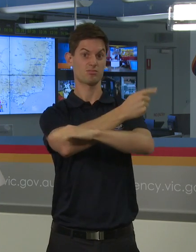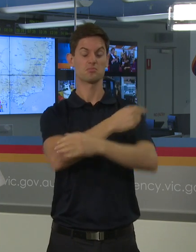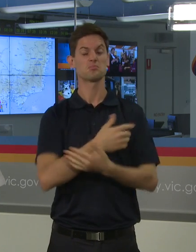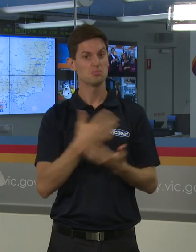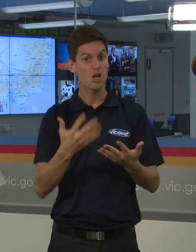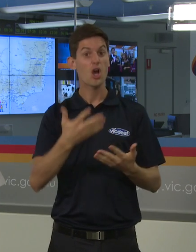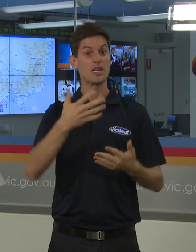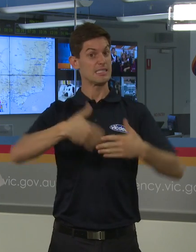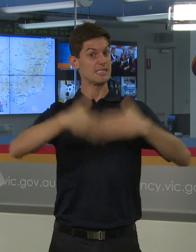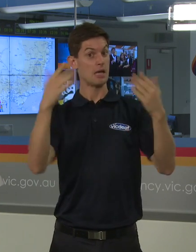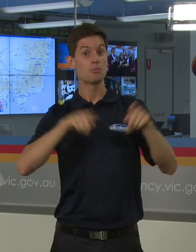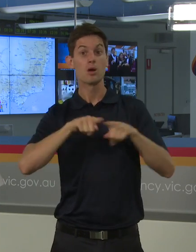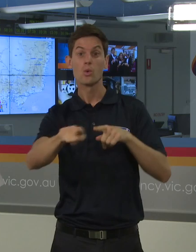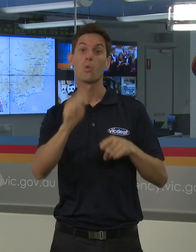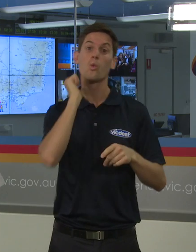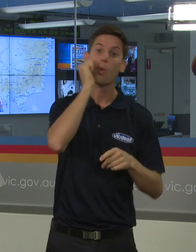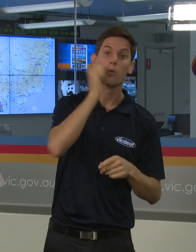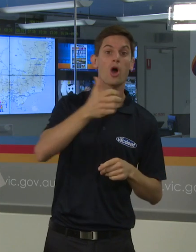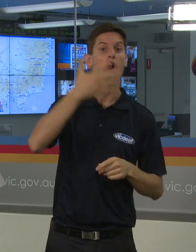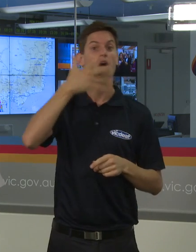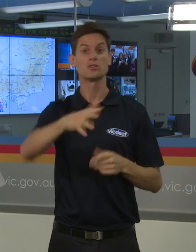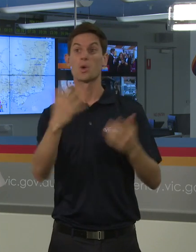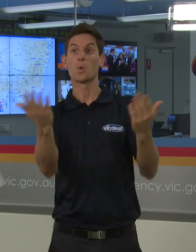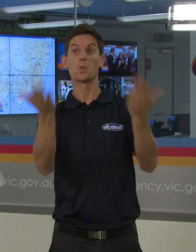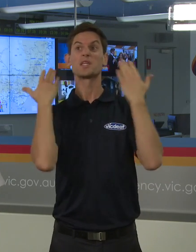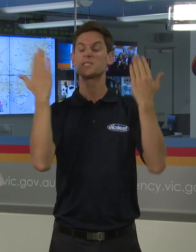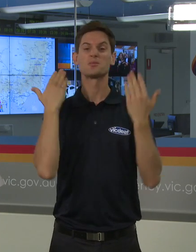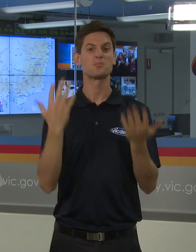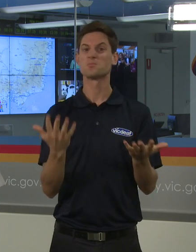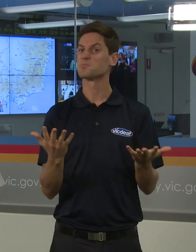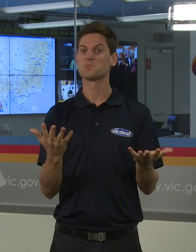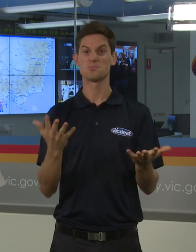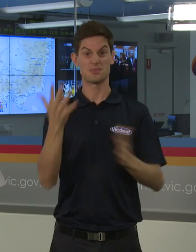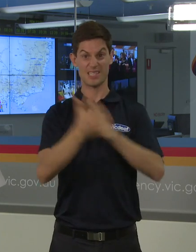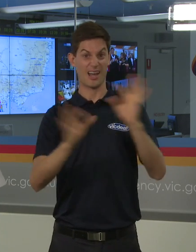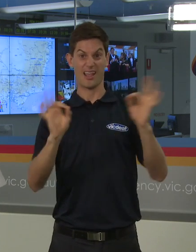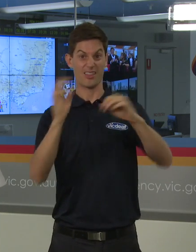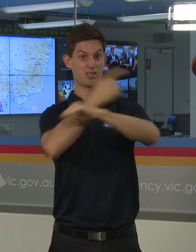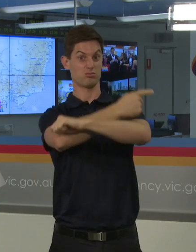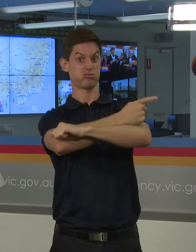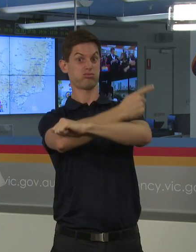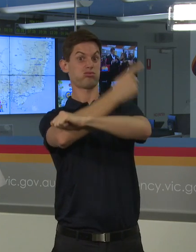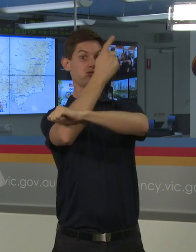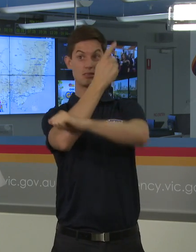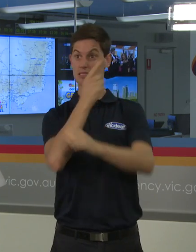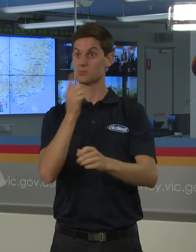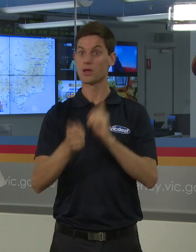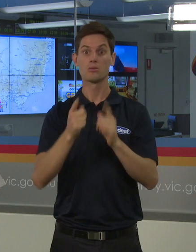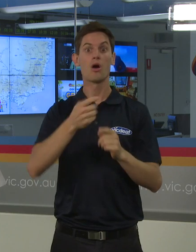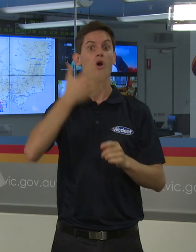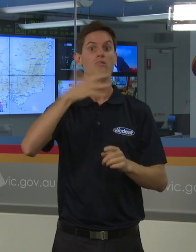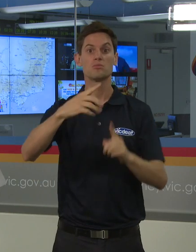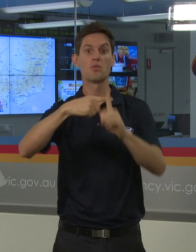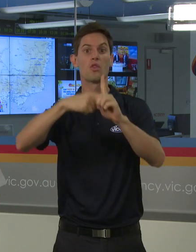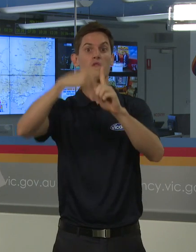have a little wind. So we're not seeing the fire danger ratings elevate even when the temperatures are in the high 30s and even in the low 40s.